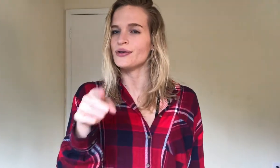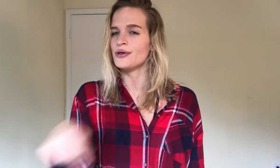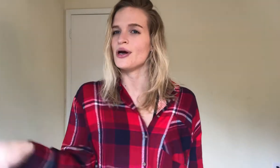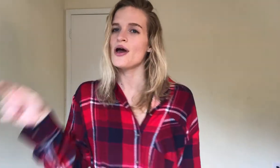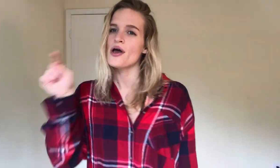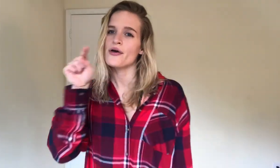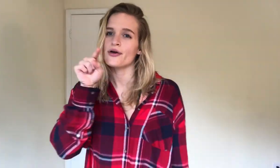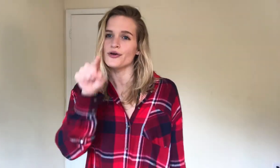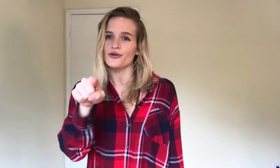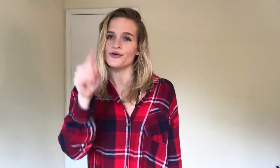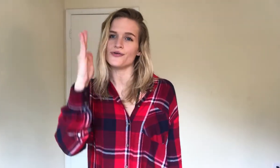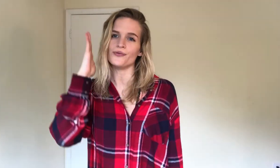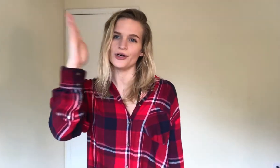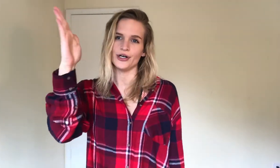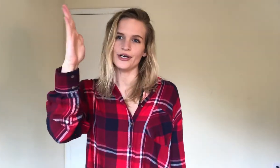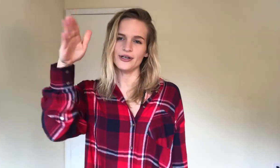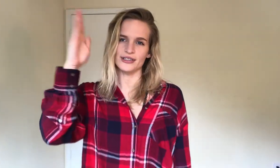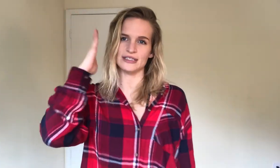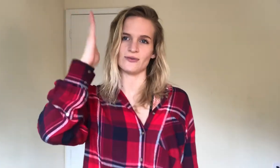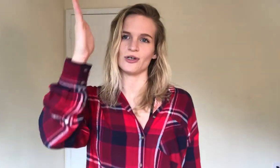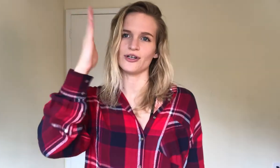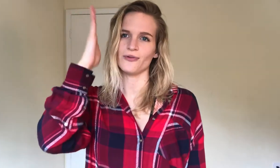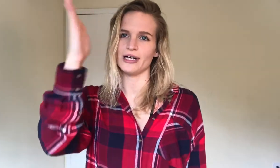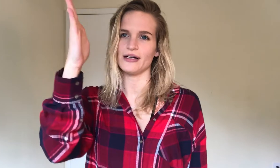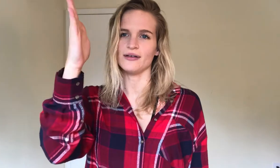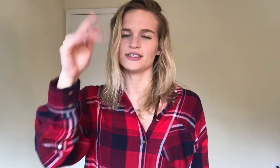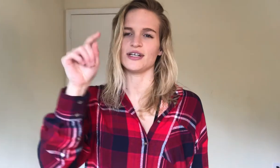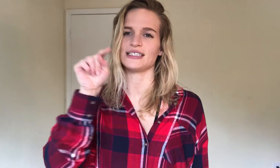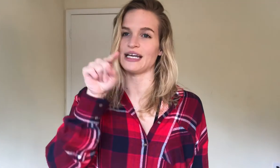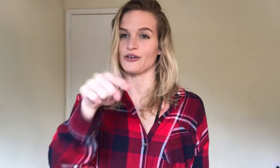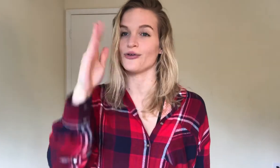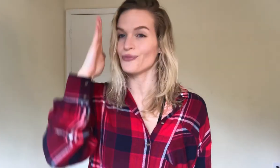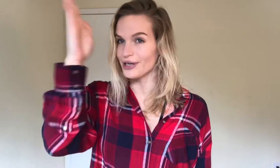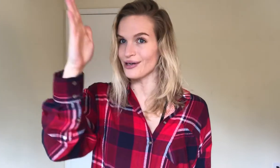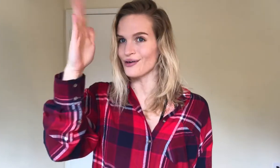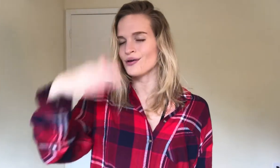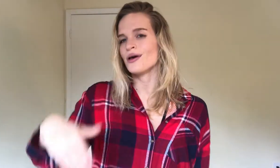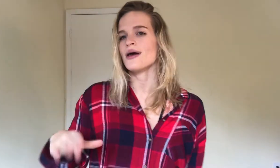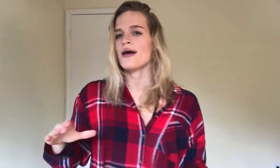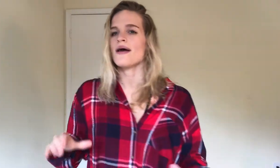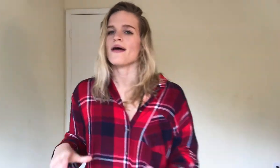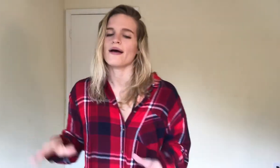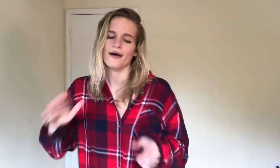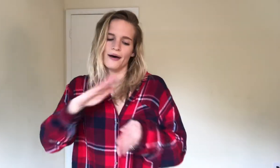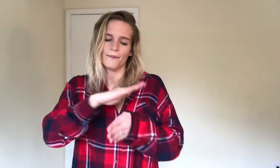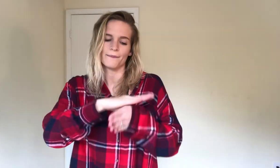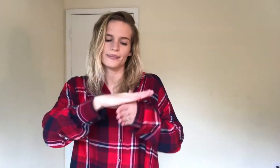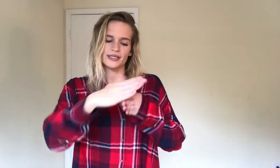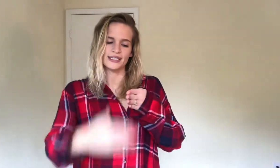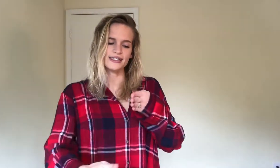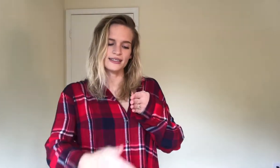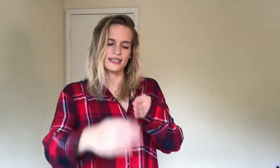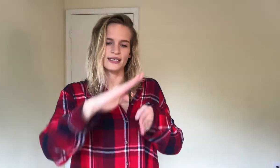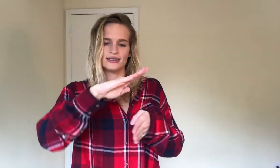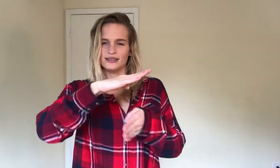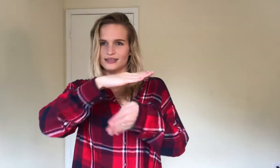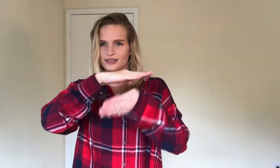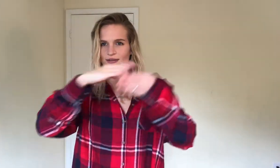you would, this is would or will, so I sign you will, complete, so